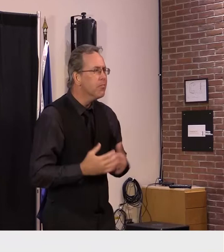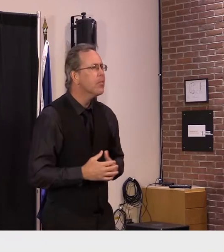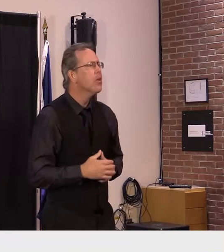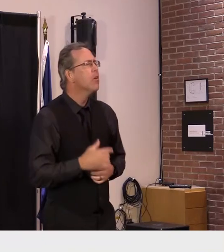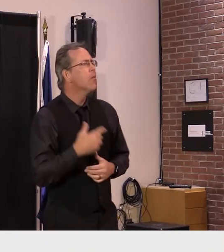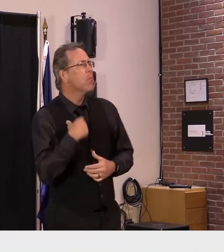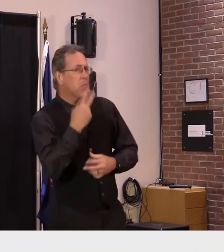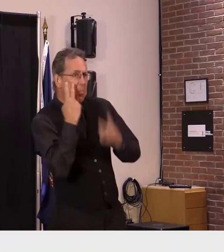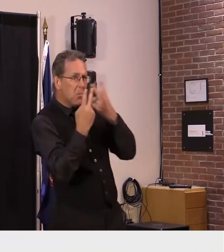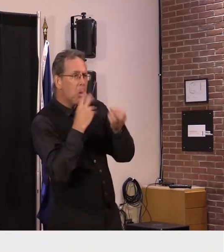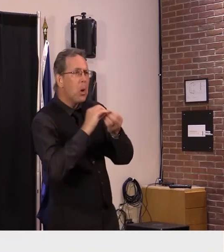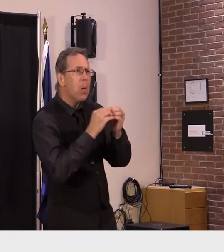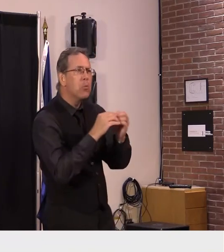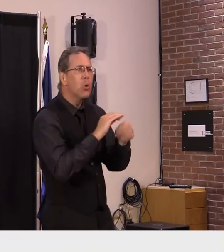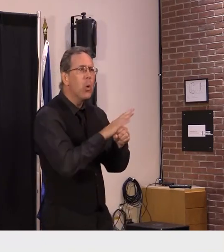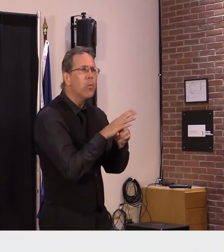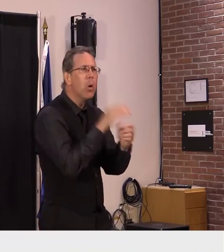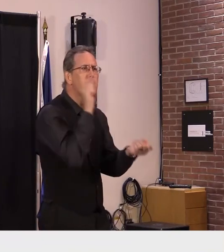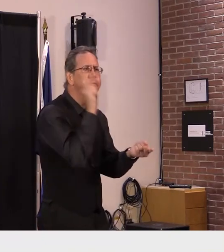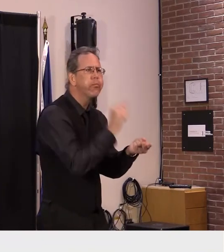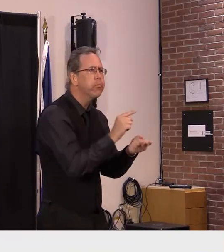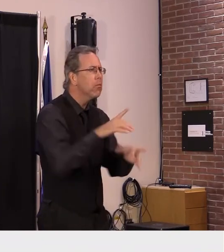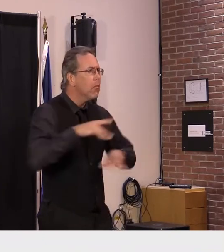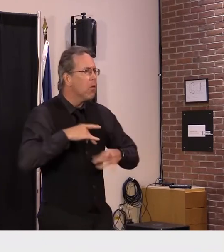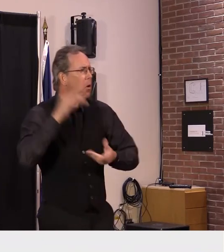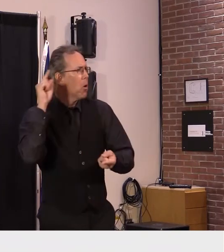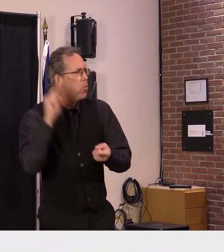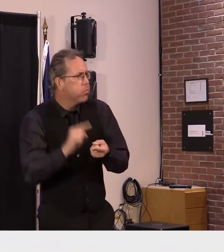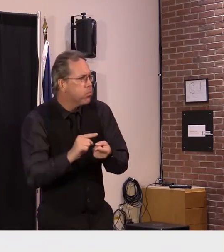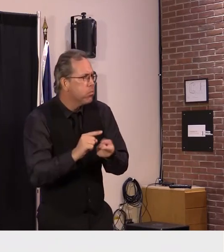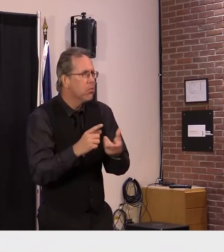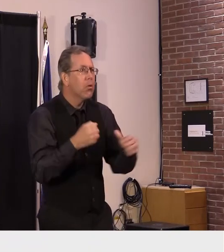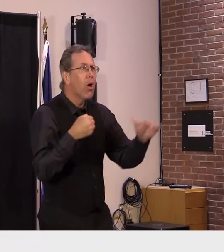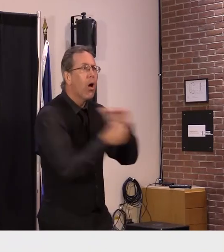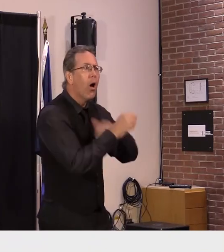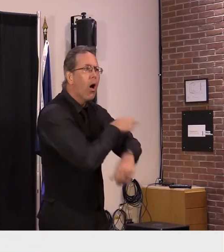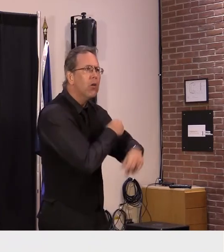number of infections as well as the number of hospitalizations and so forth